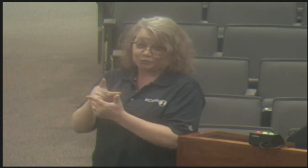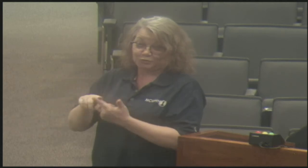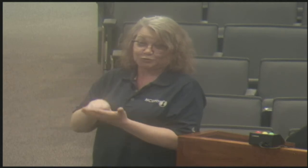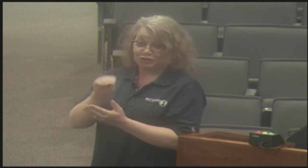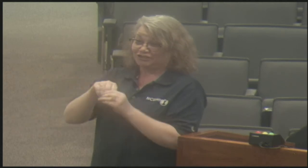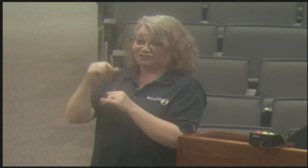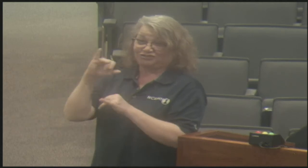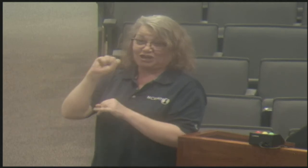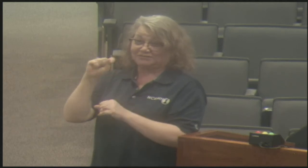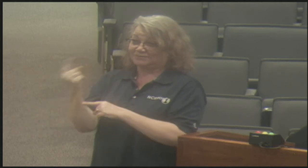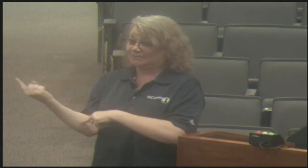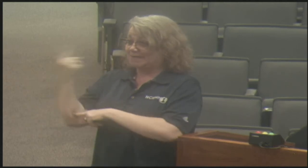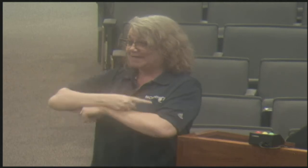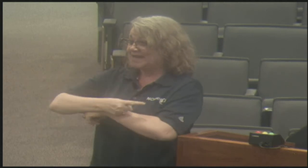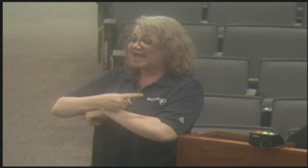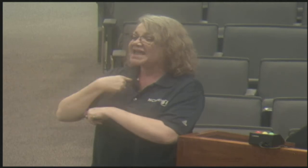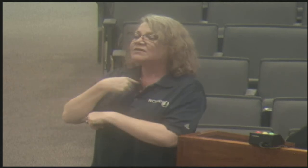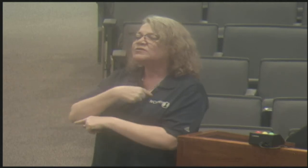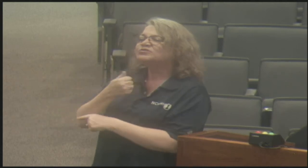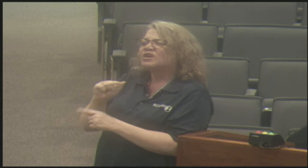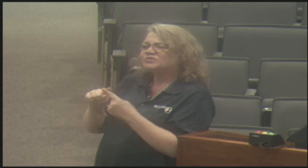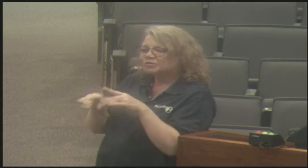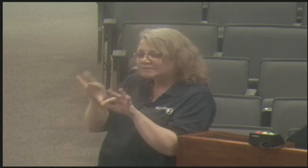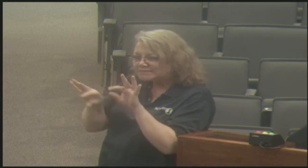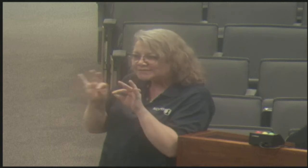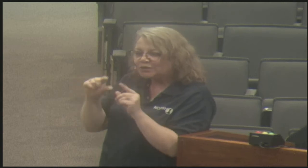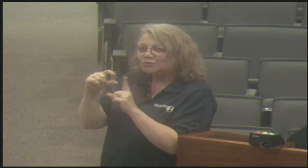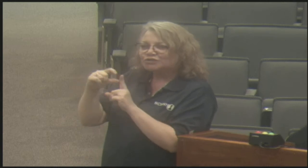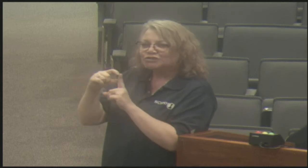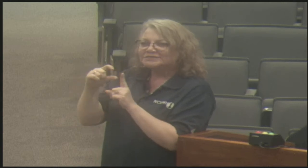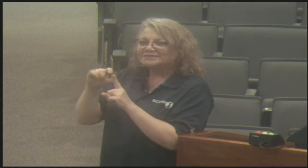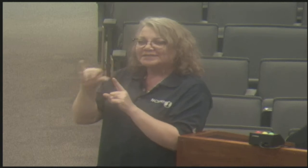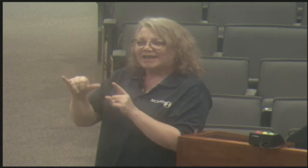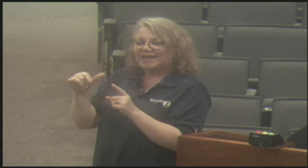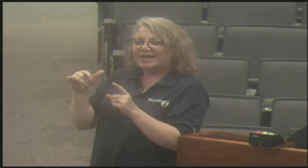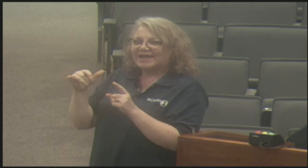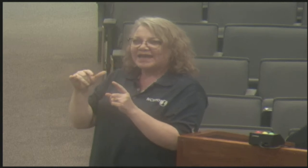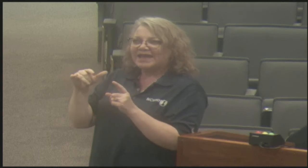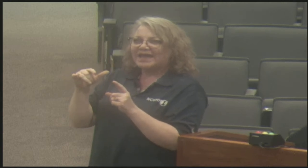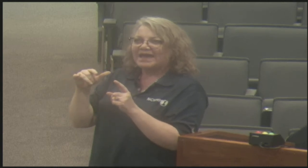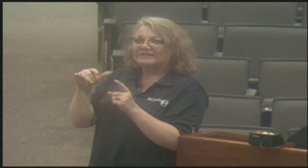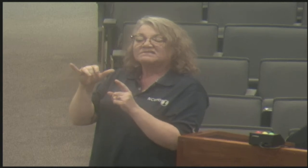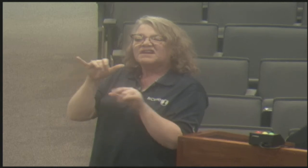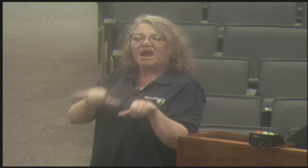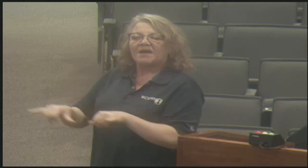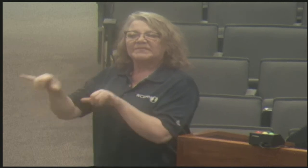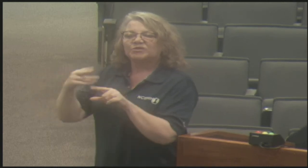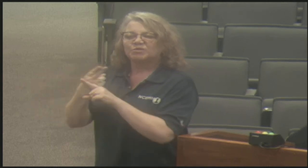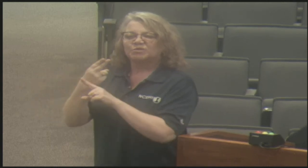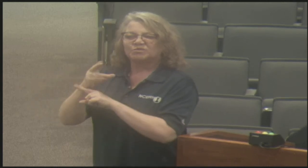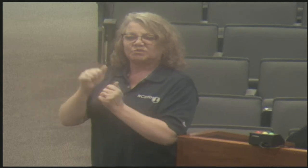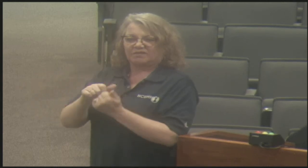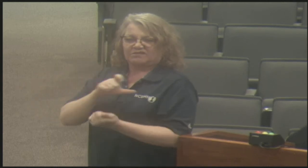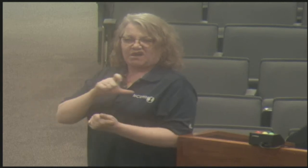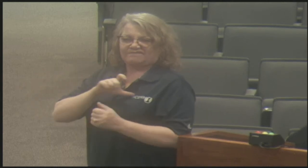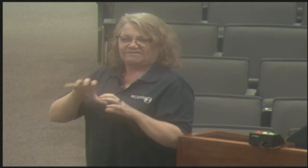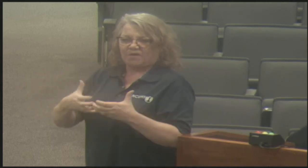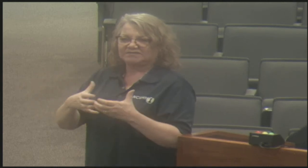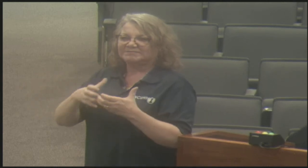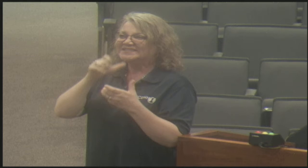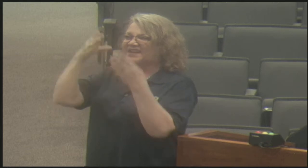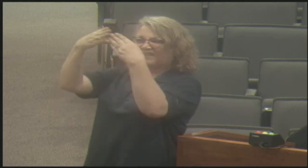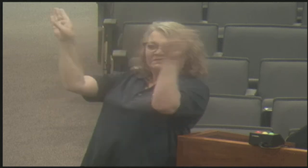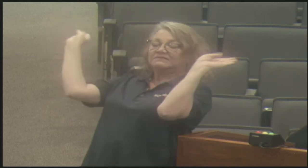It's all day and it is literally a crash course. We try to hone in on certain vocabulary